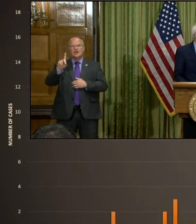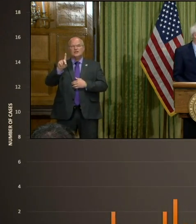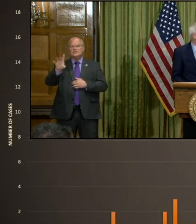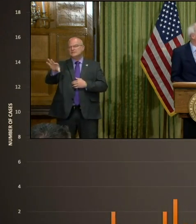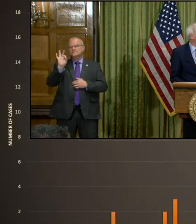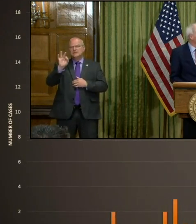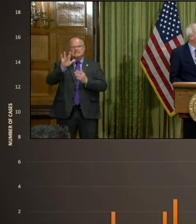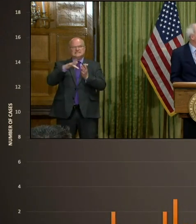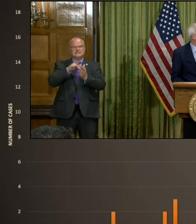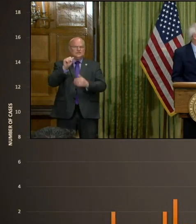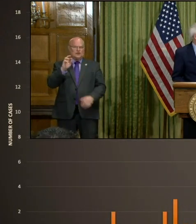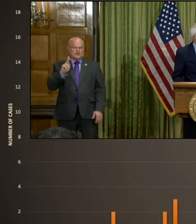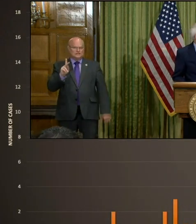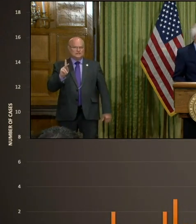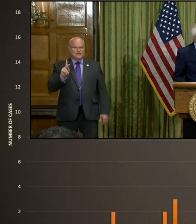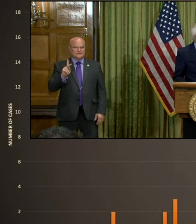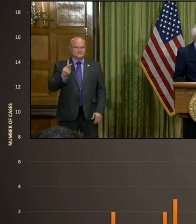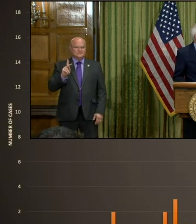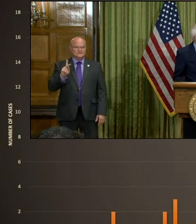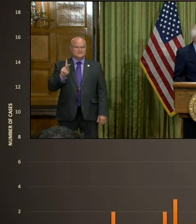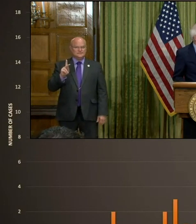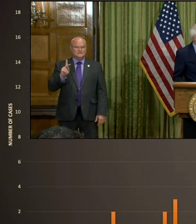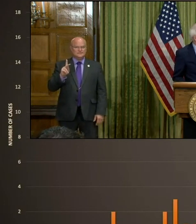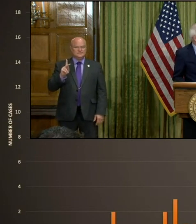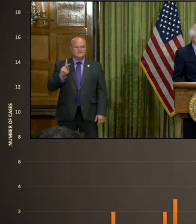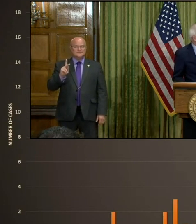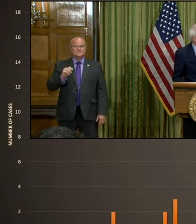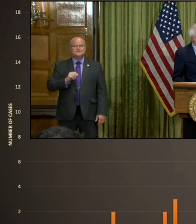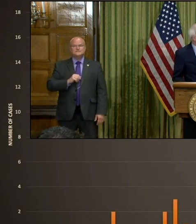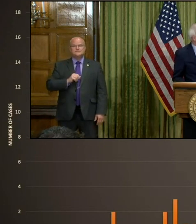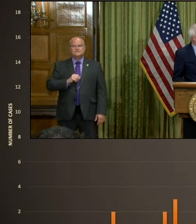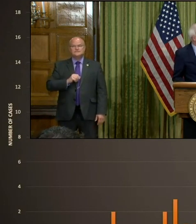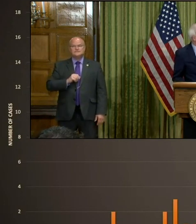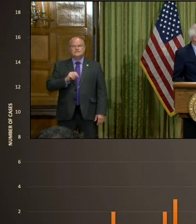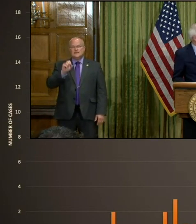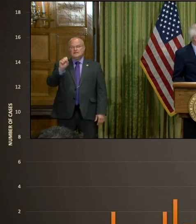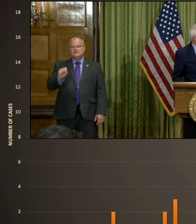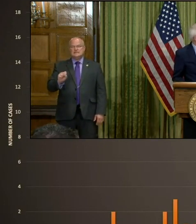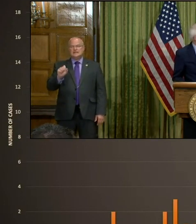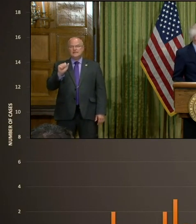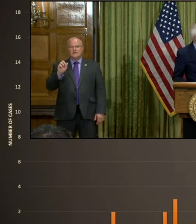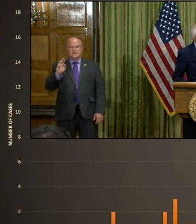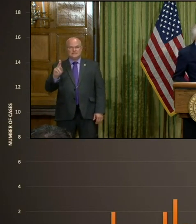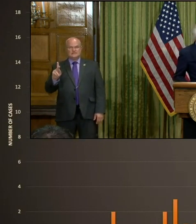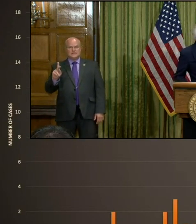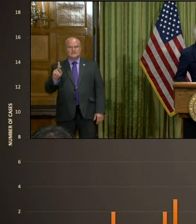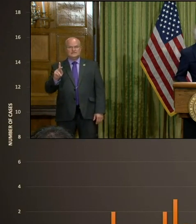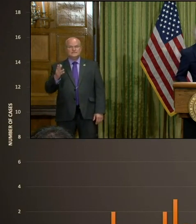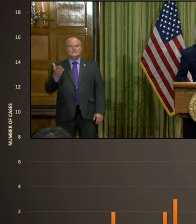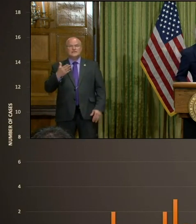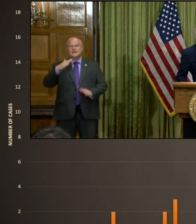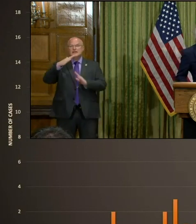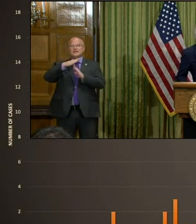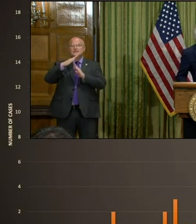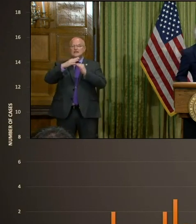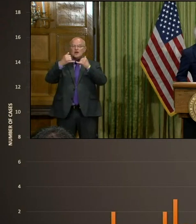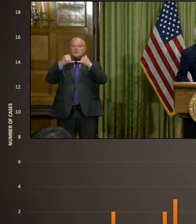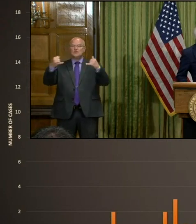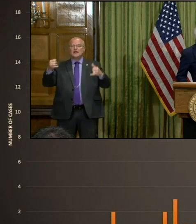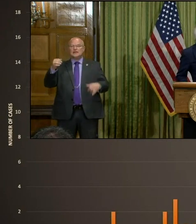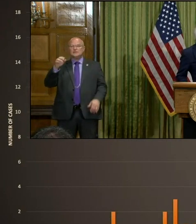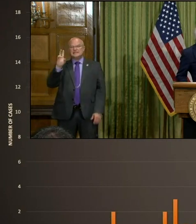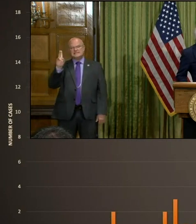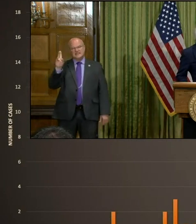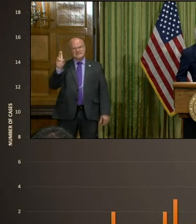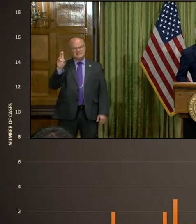one here in central Arkansas area, south Arkansas. And here the top line is about